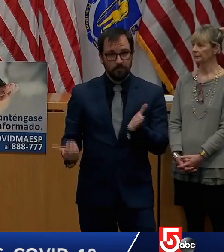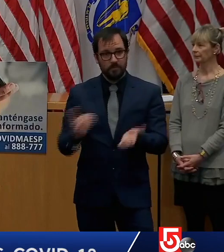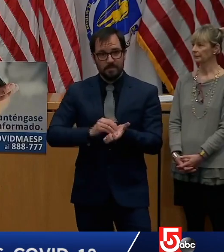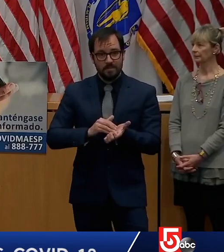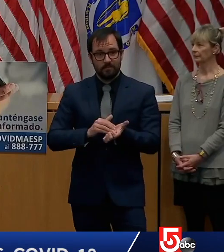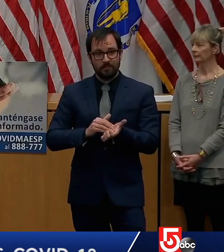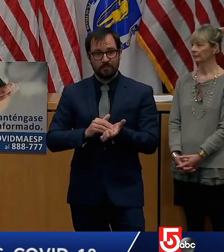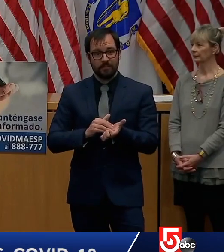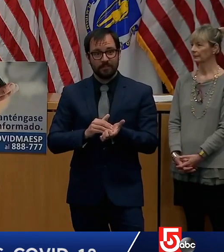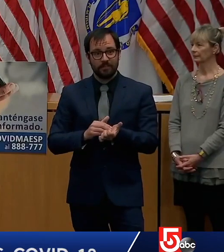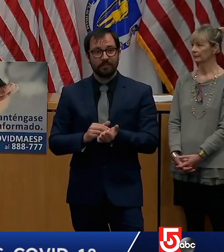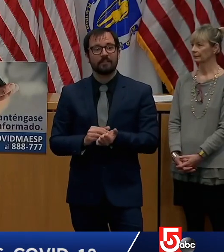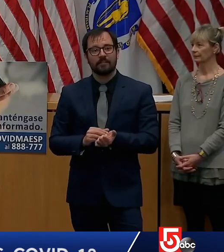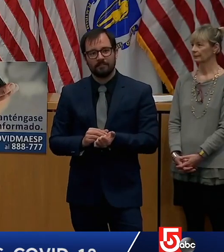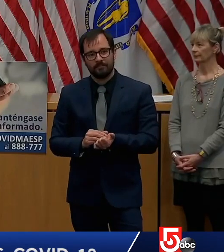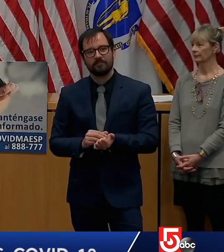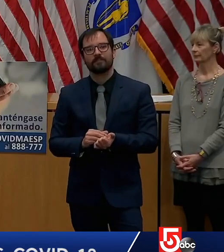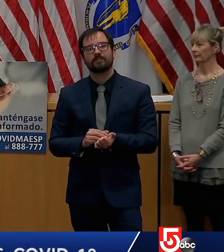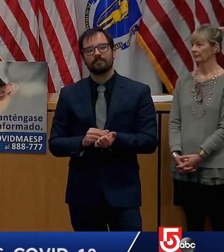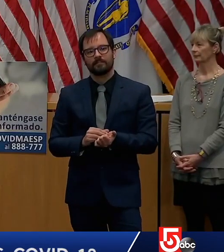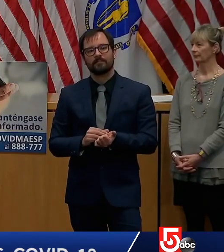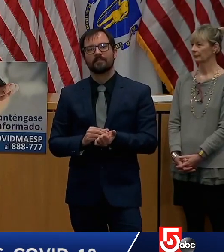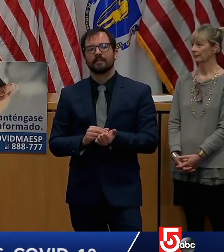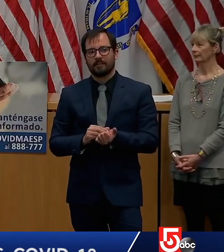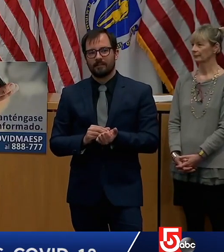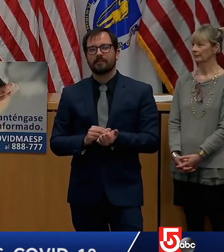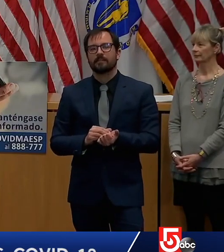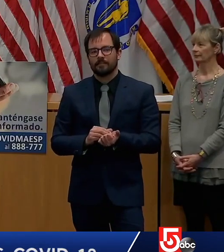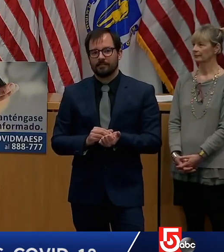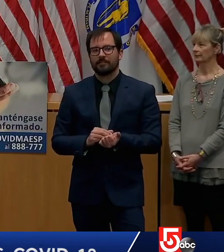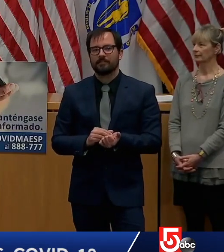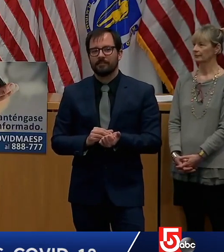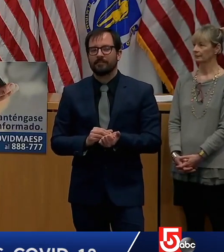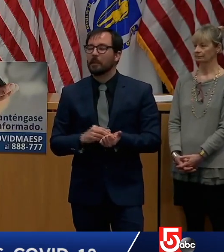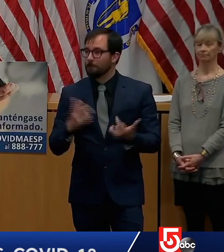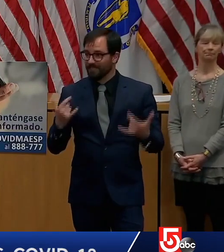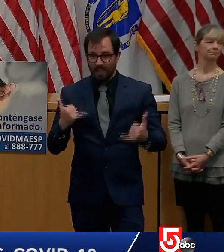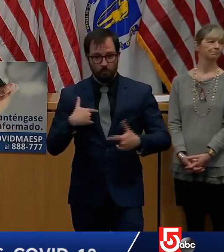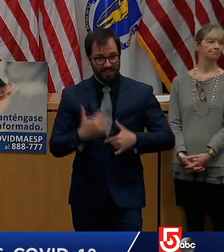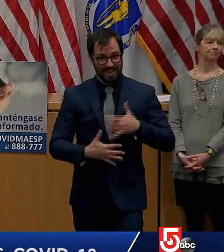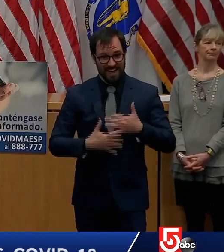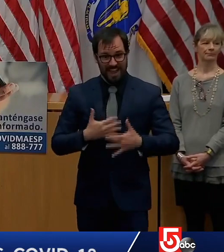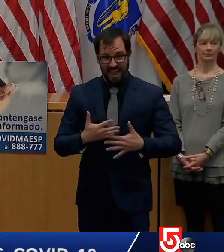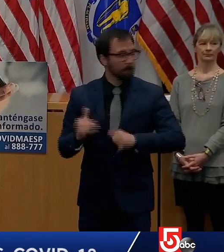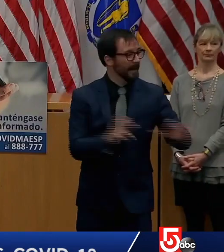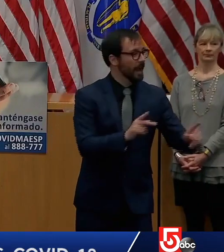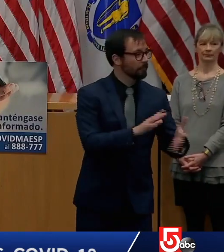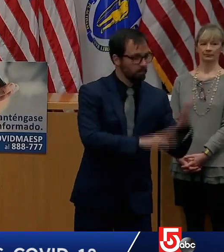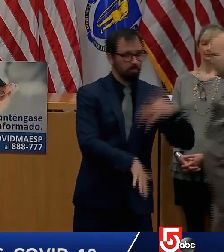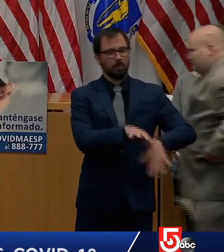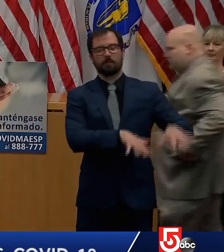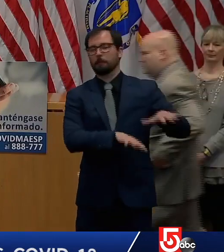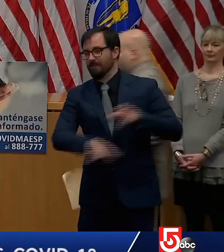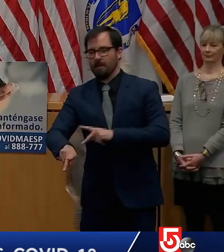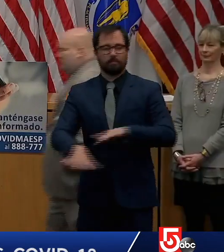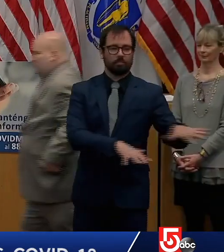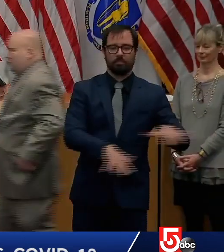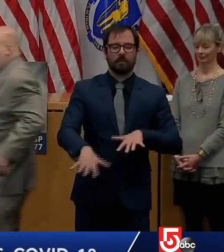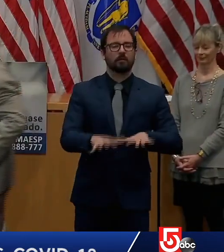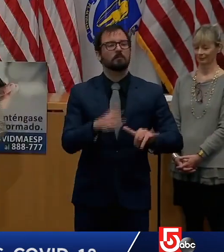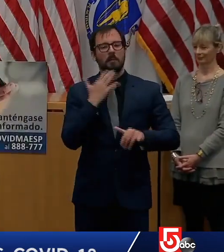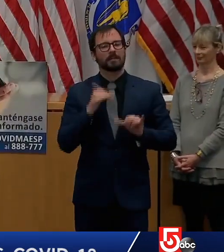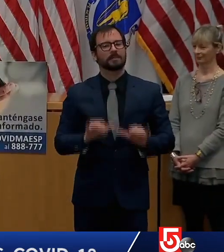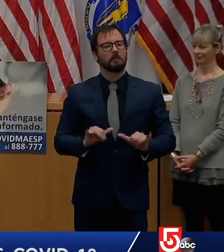the work they've done creating that momentum over the course of the past few weeks. But, Commissioner, let's see what you want to...